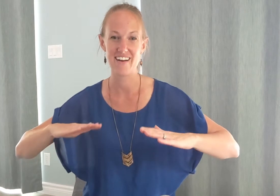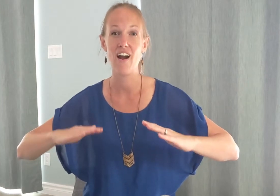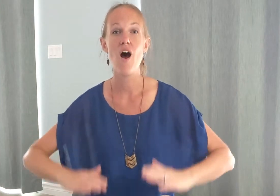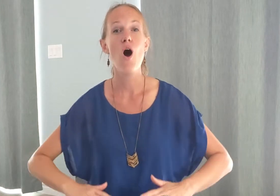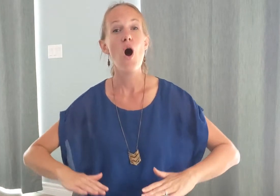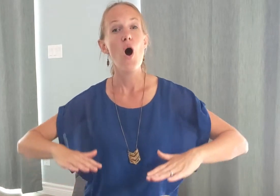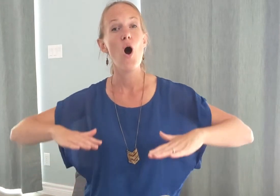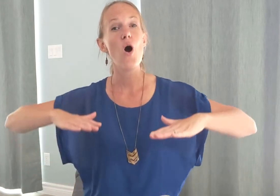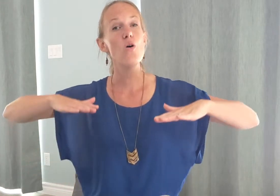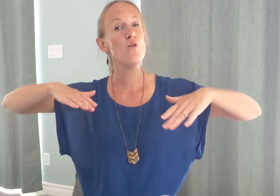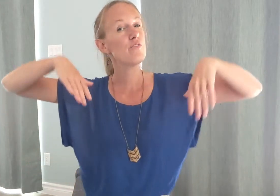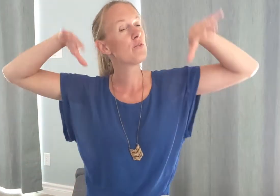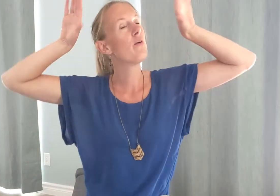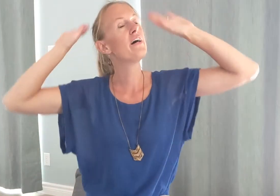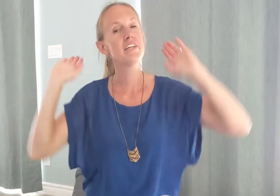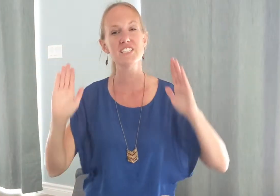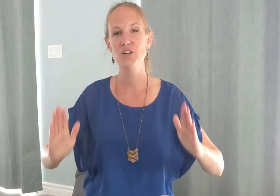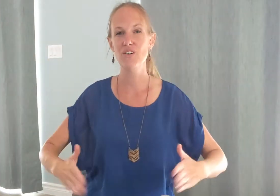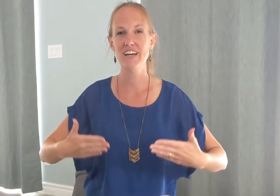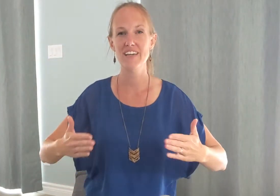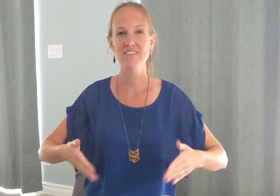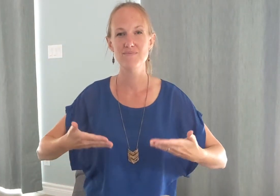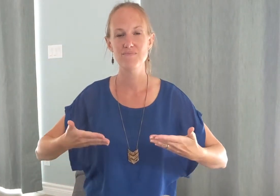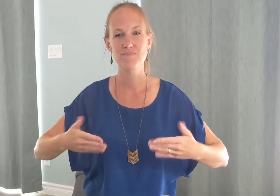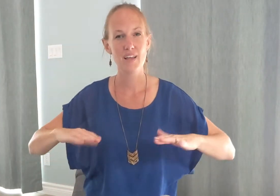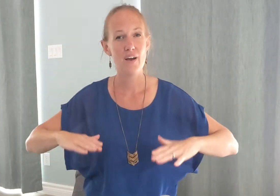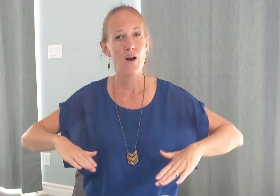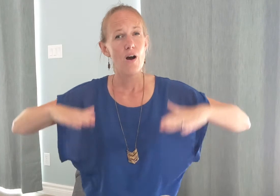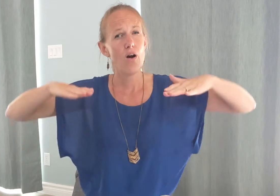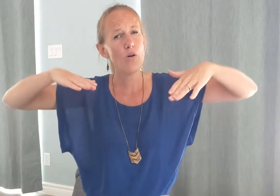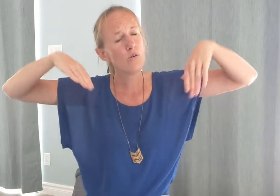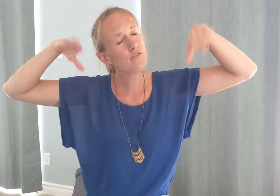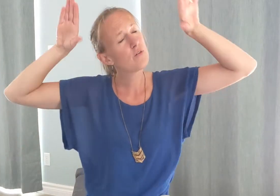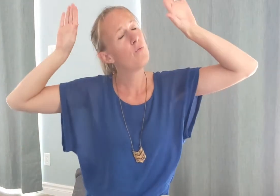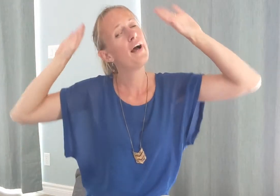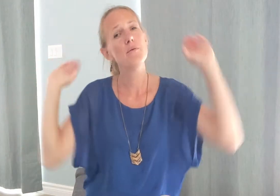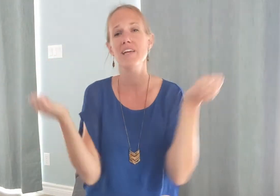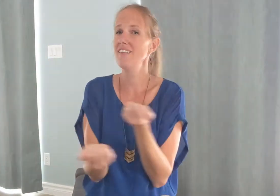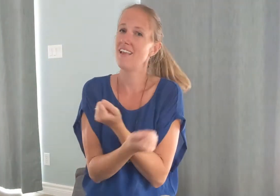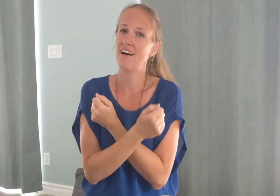overwhelming joy overwhelming love